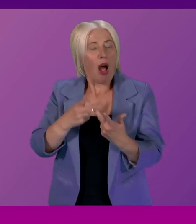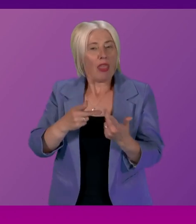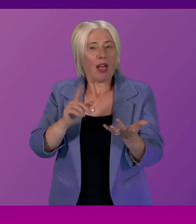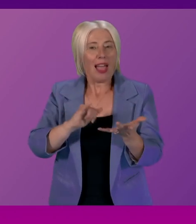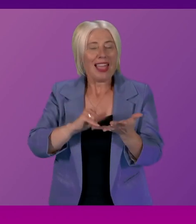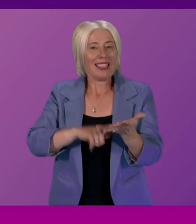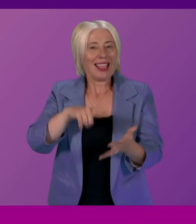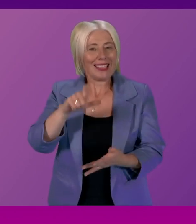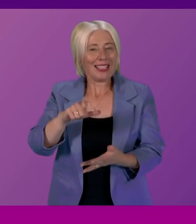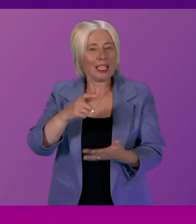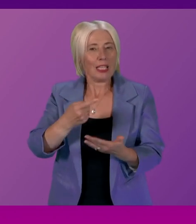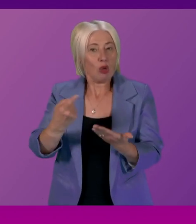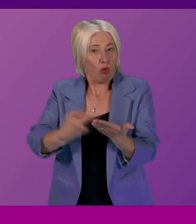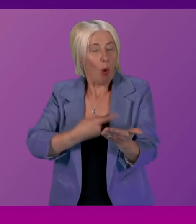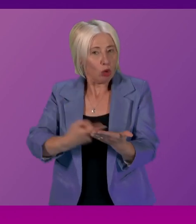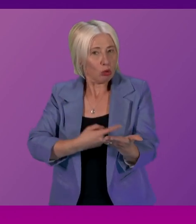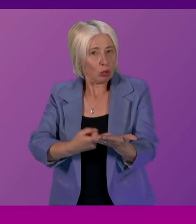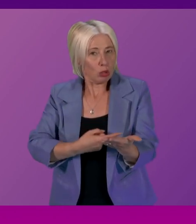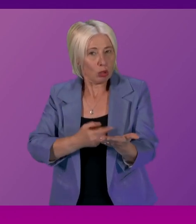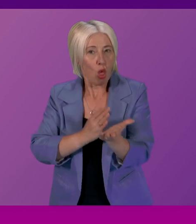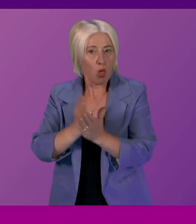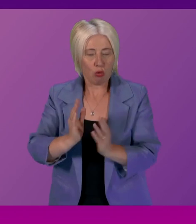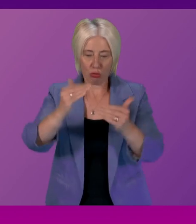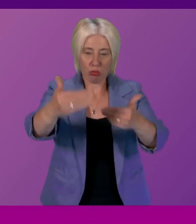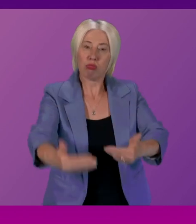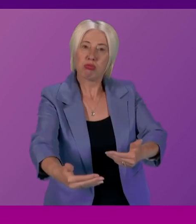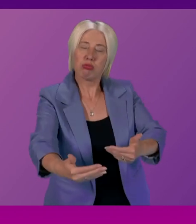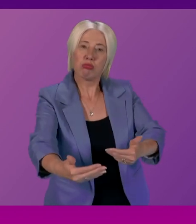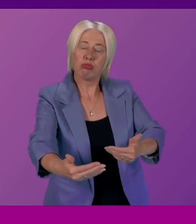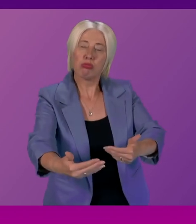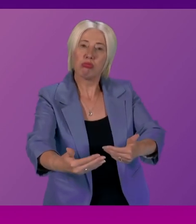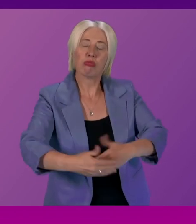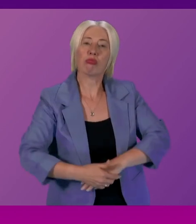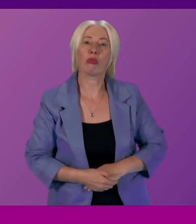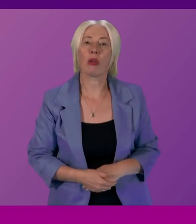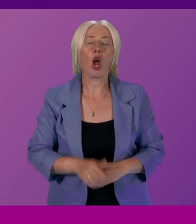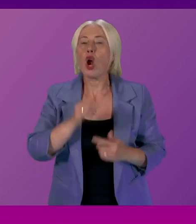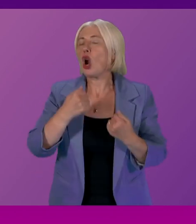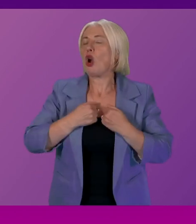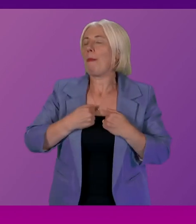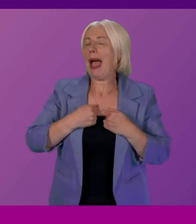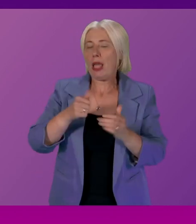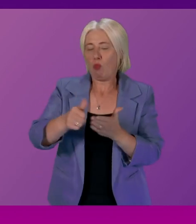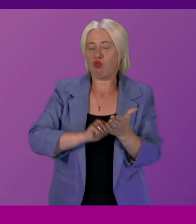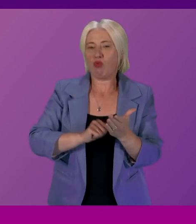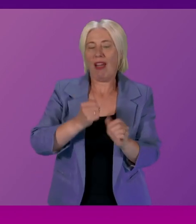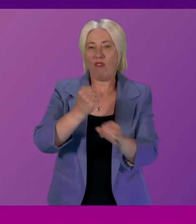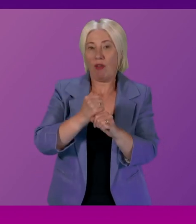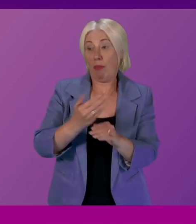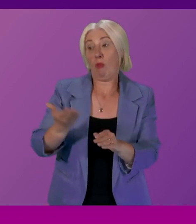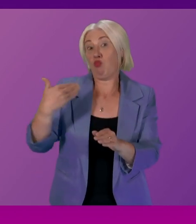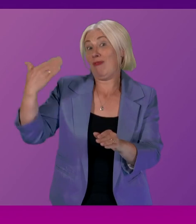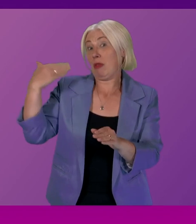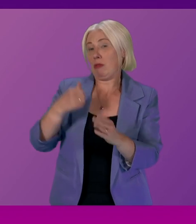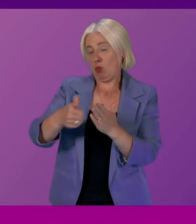reports during this session as were set out by my predecessor programme for Government